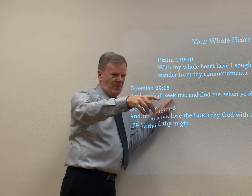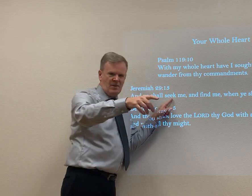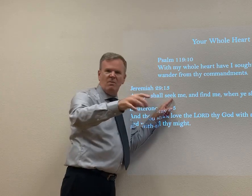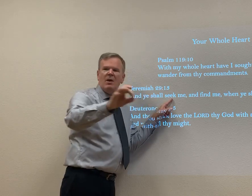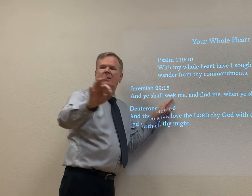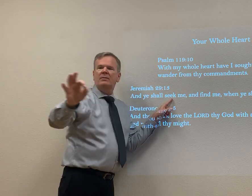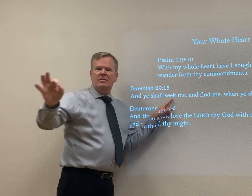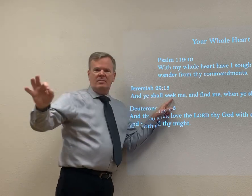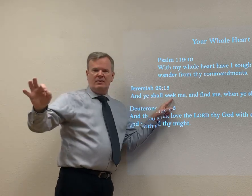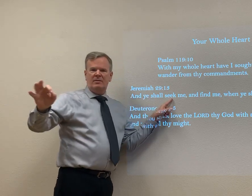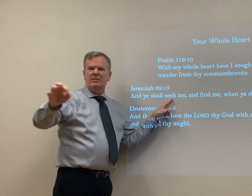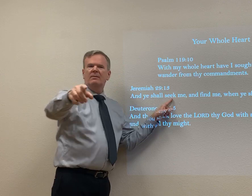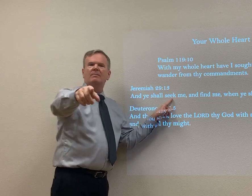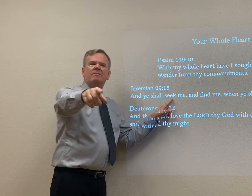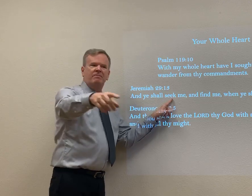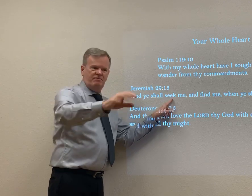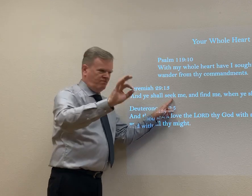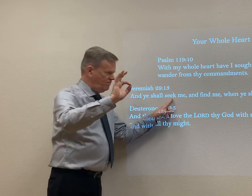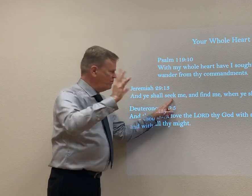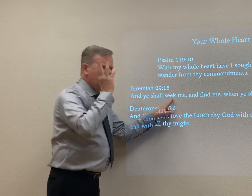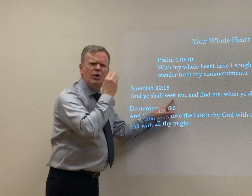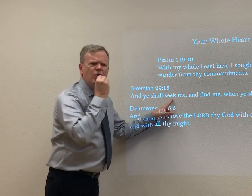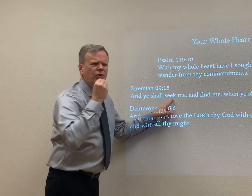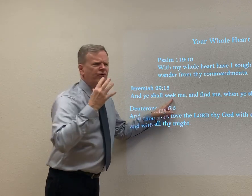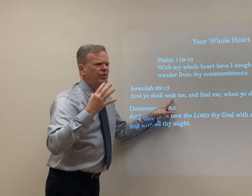6 Good.